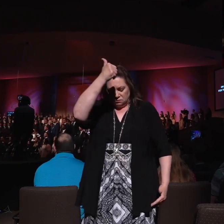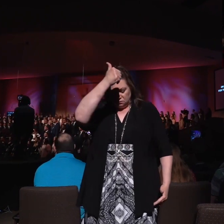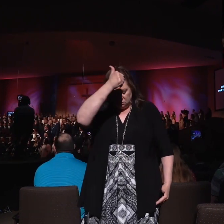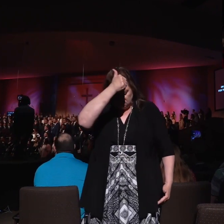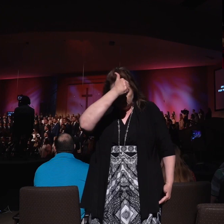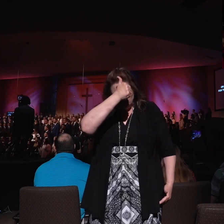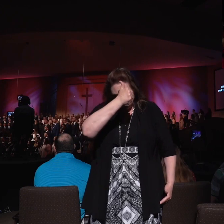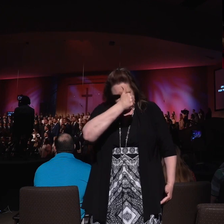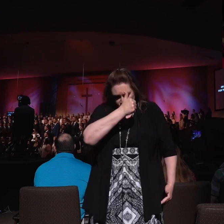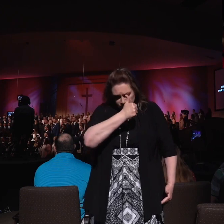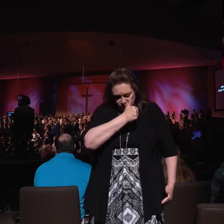loss